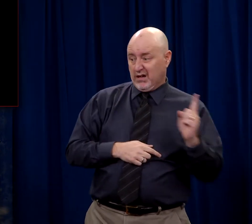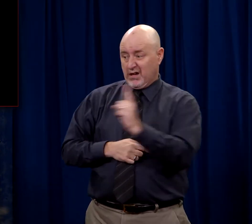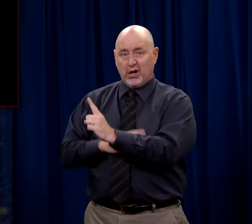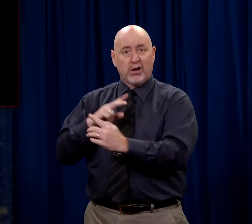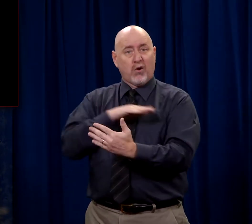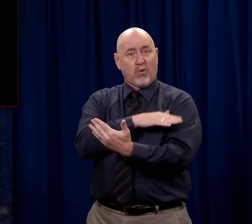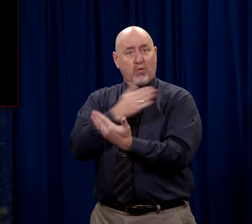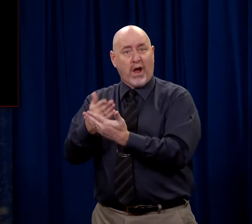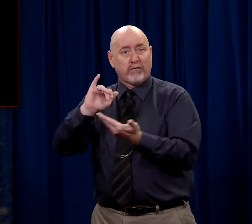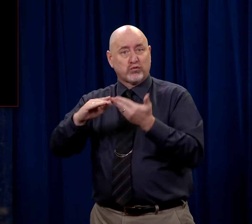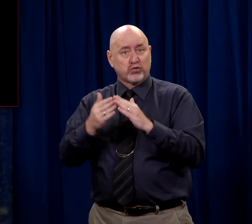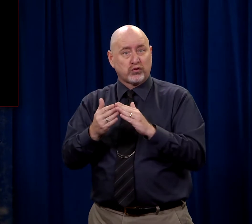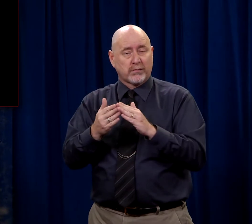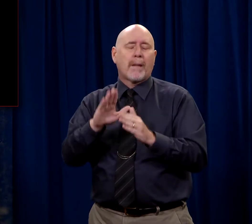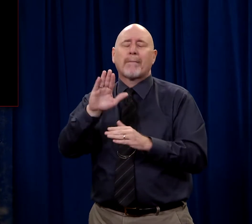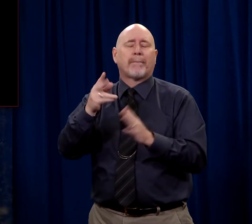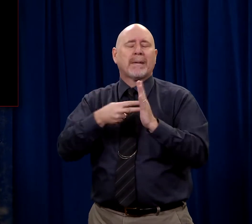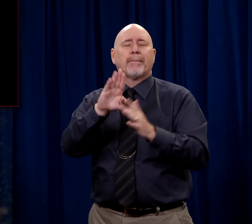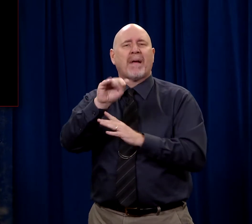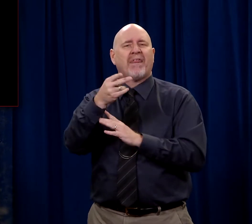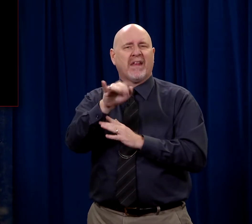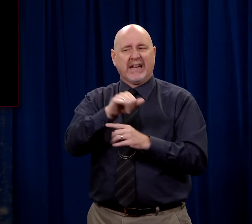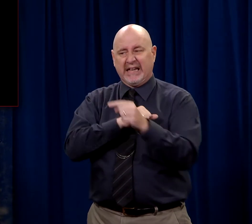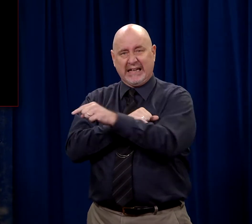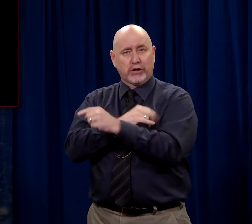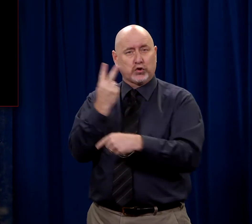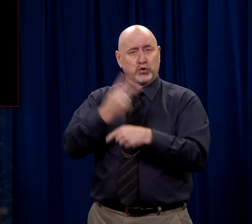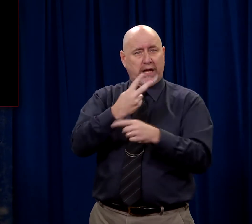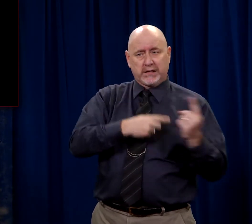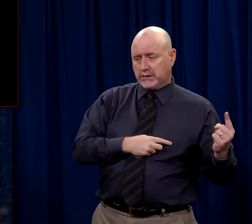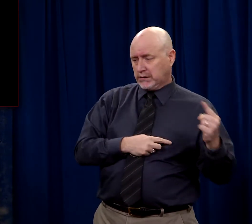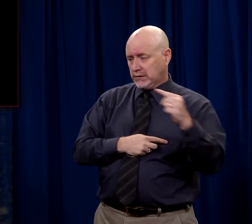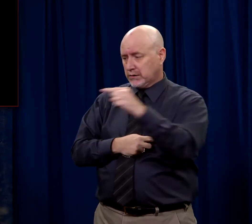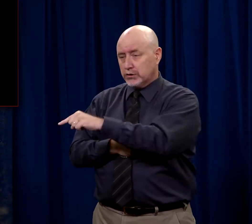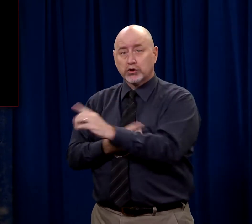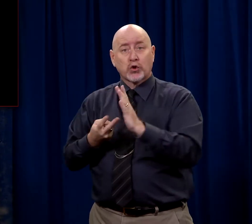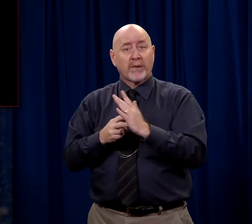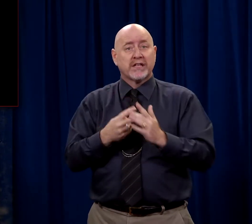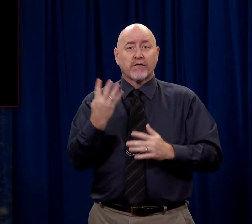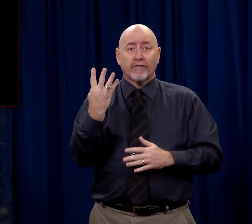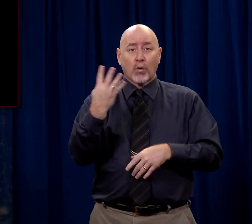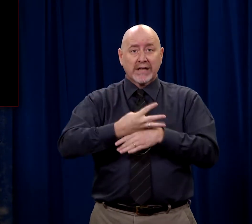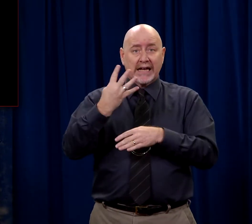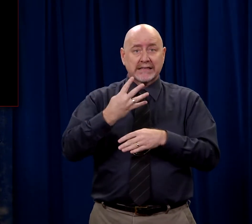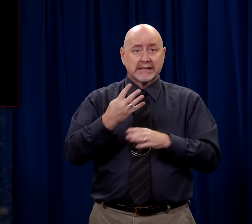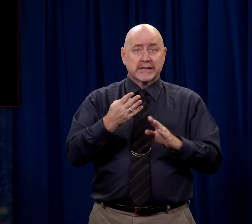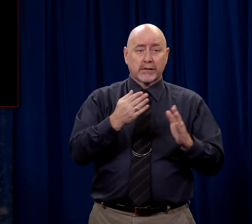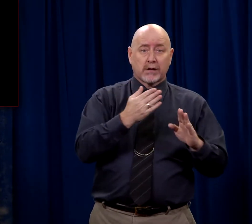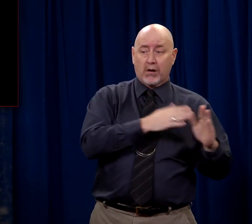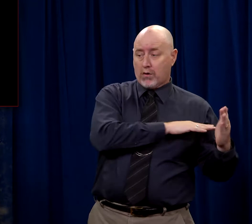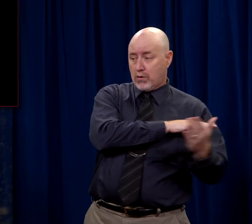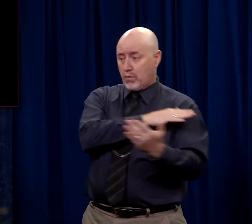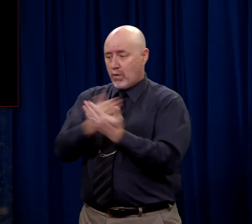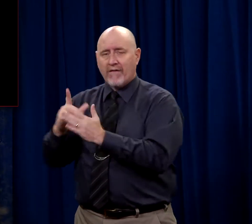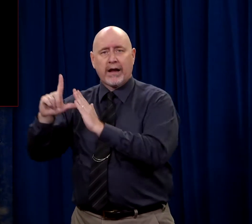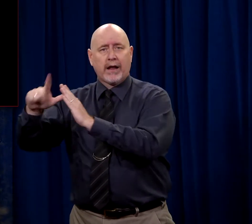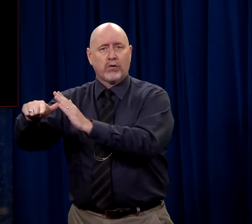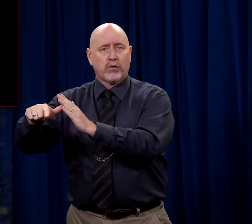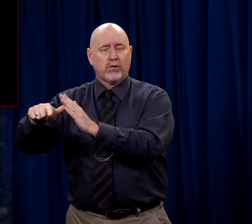two-day journey to get to Jerusalem or to Bethany rather where he was and so it was four days. There were four days before Jesus got